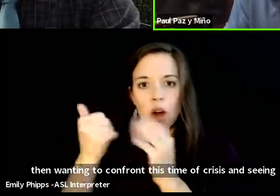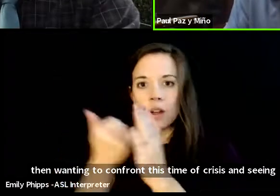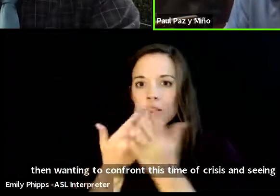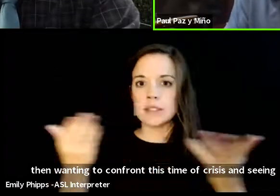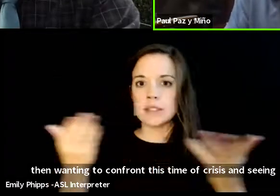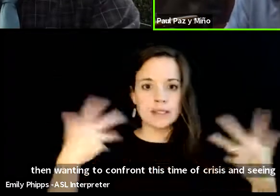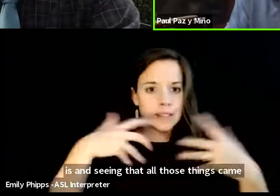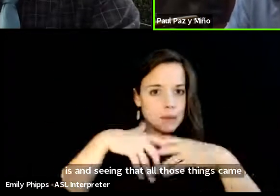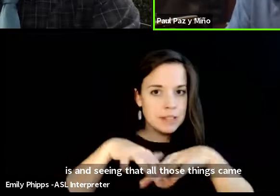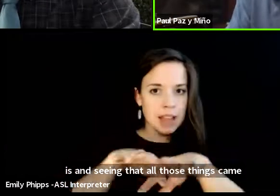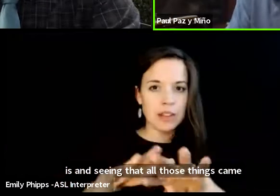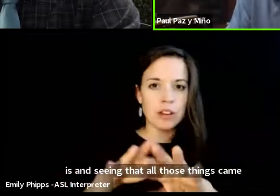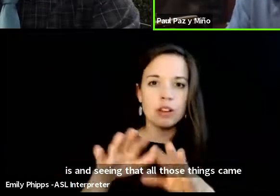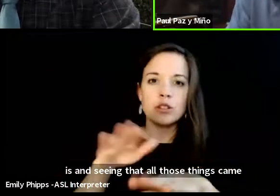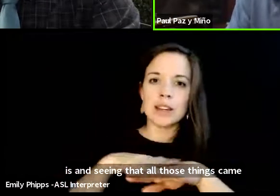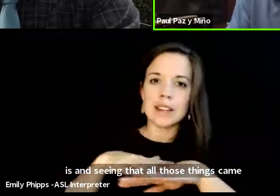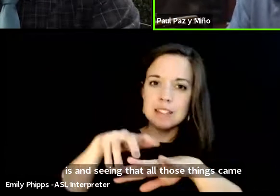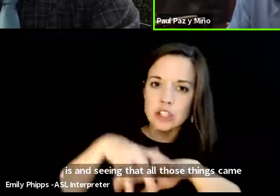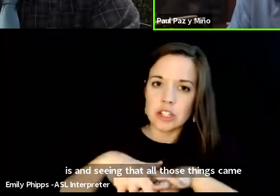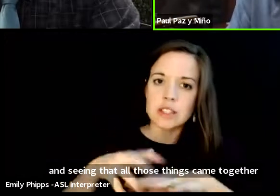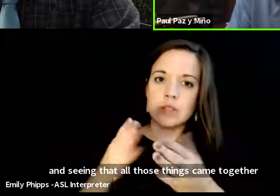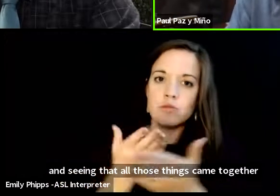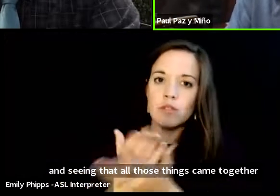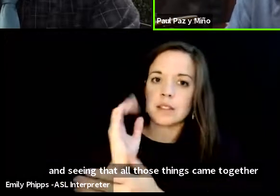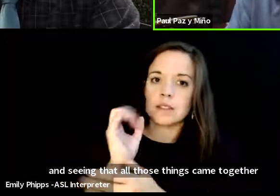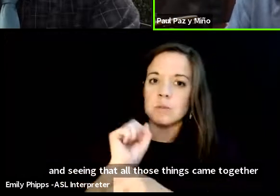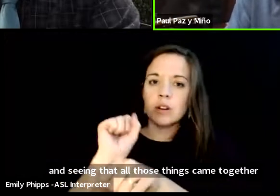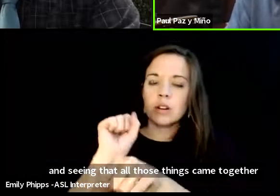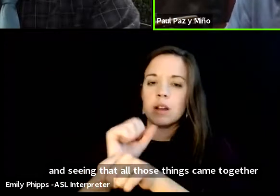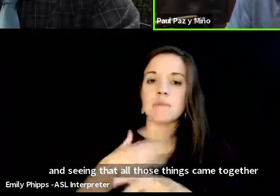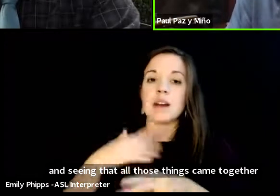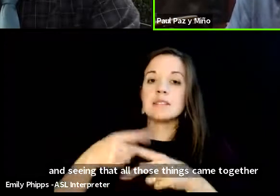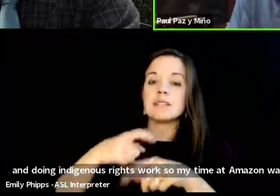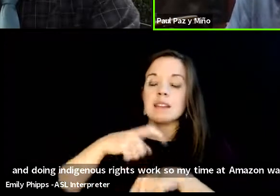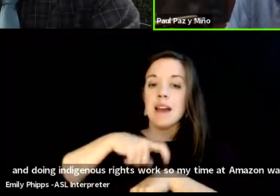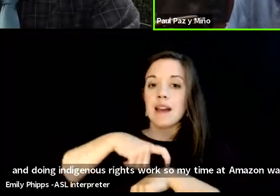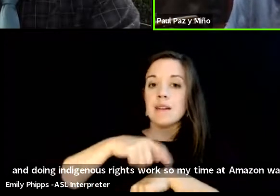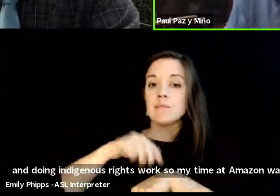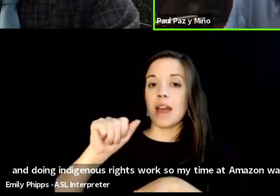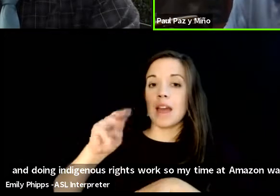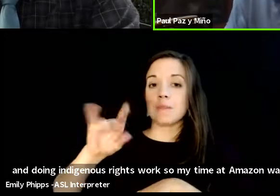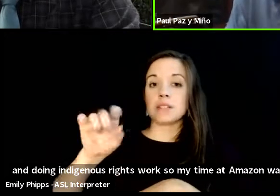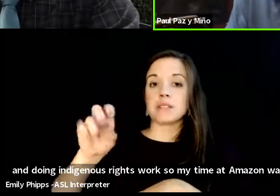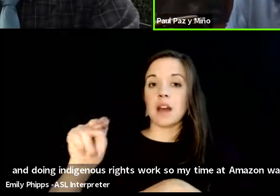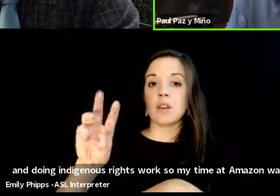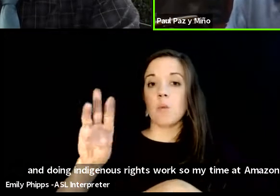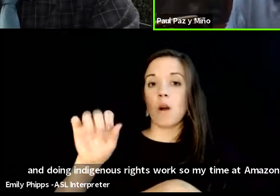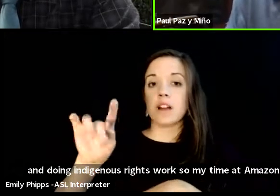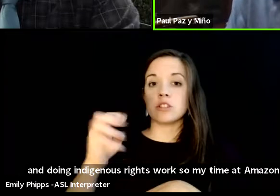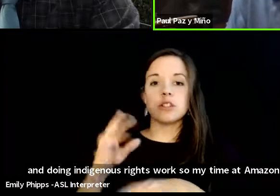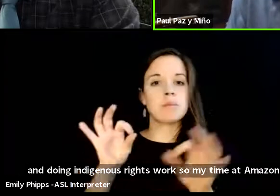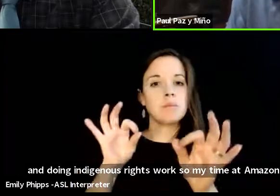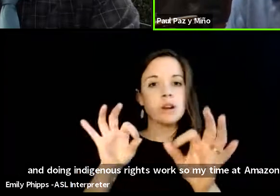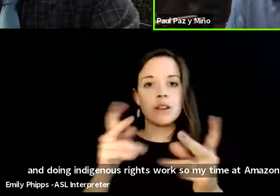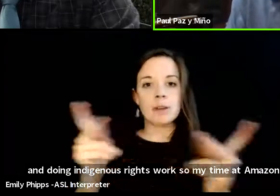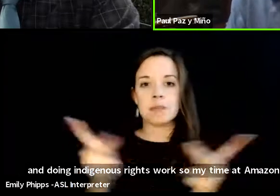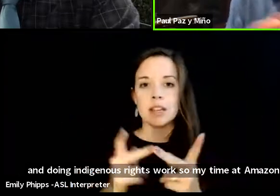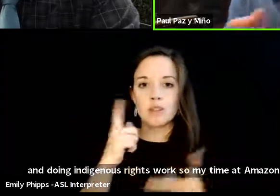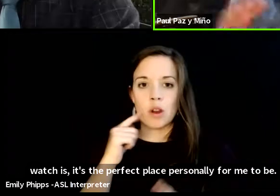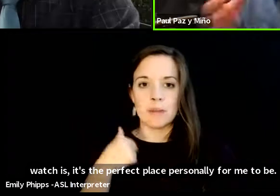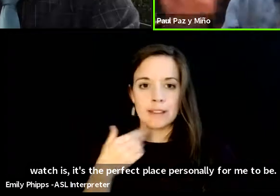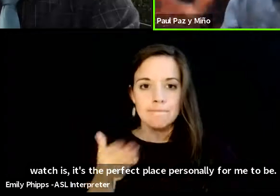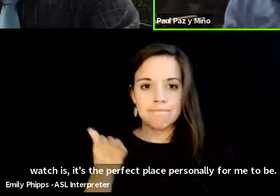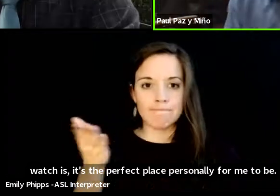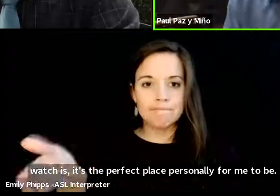indigenous rights work so my my time at amazon watch is is the perfect place personally for me to be um because